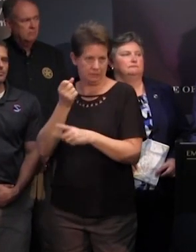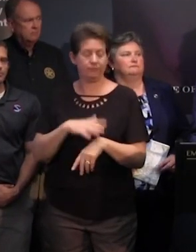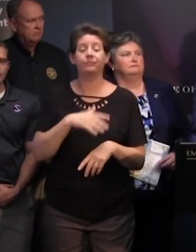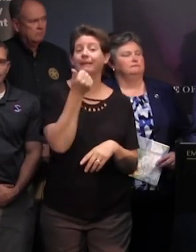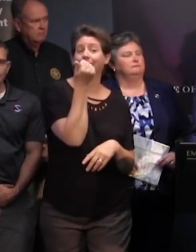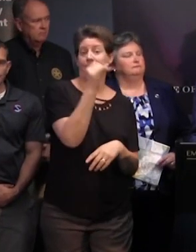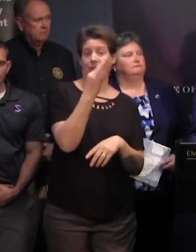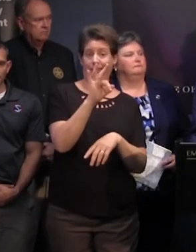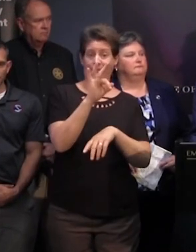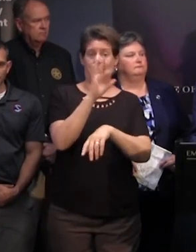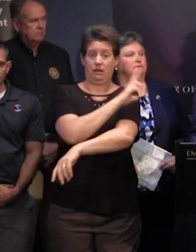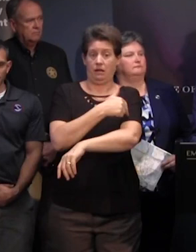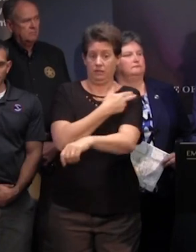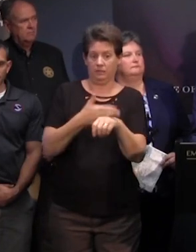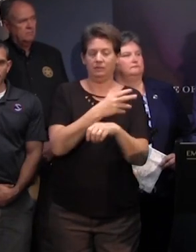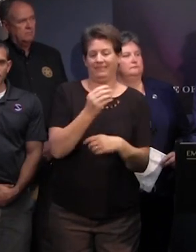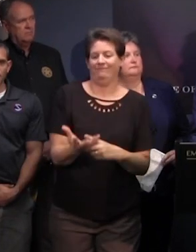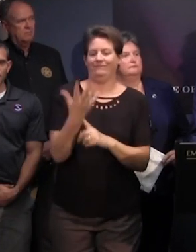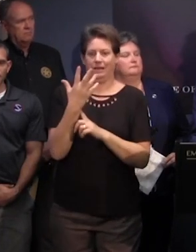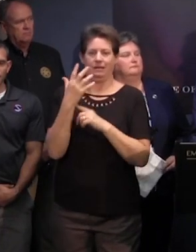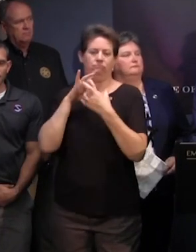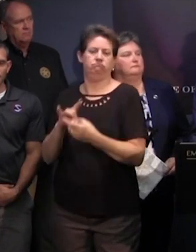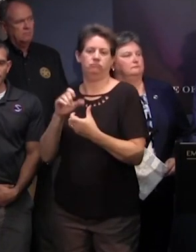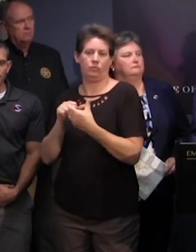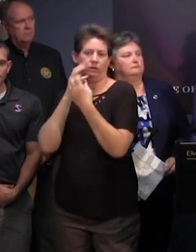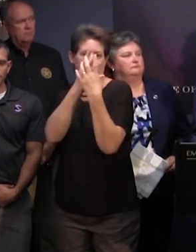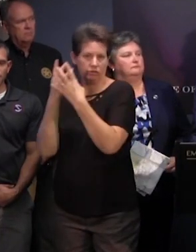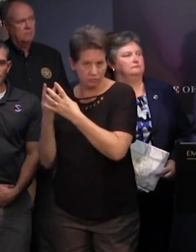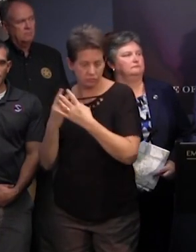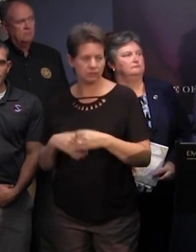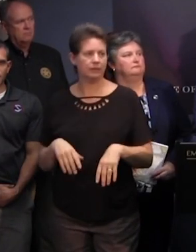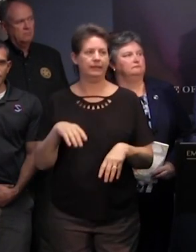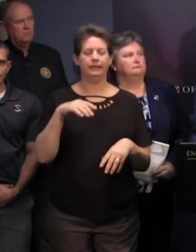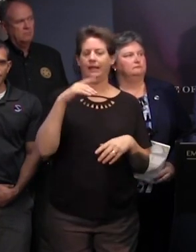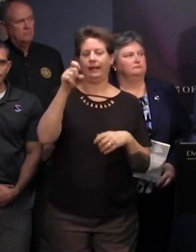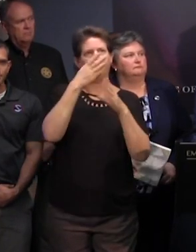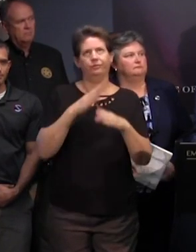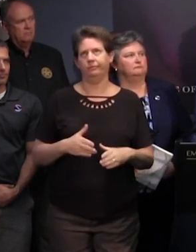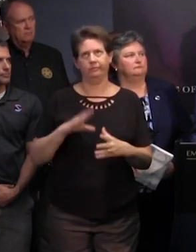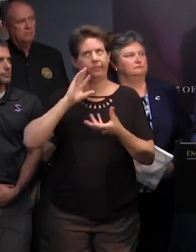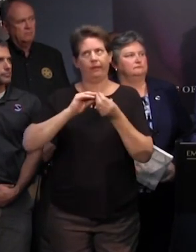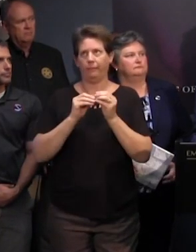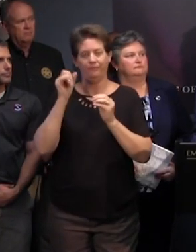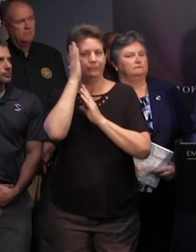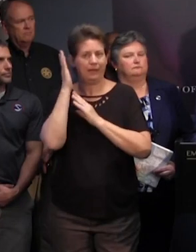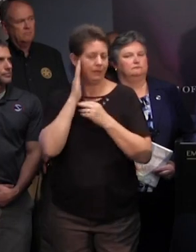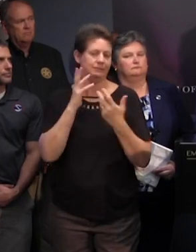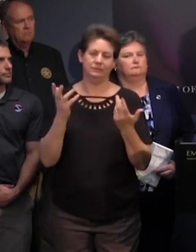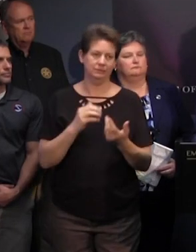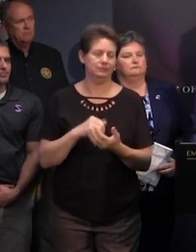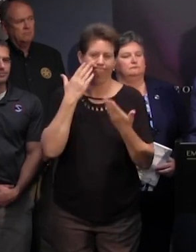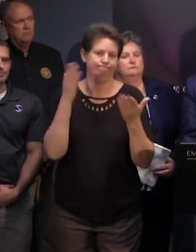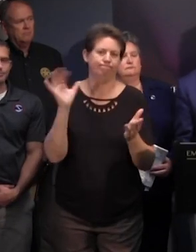hospitals an additional five that are associated with correctional facilities i would have to provide you to break down on the number of beds and people